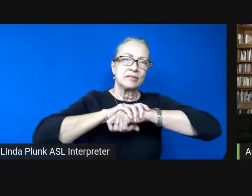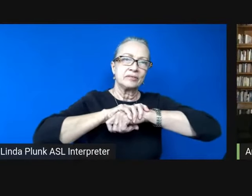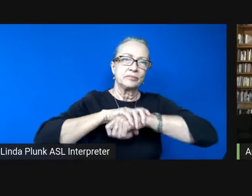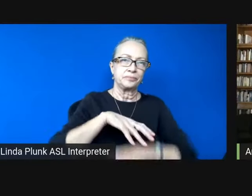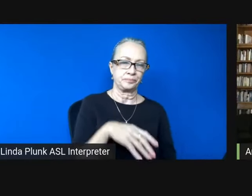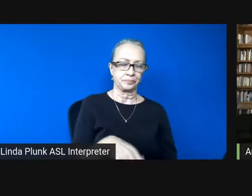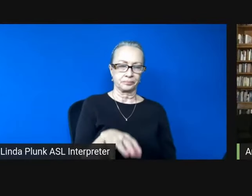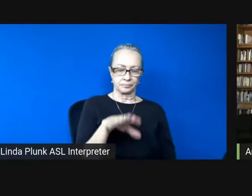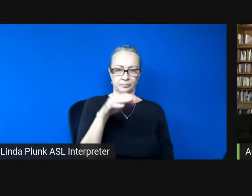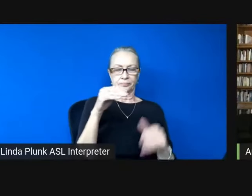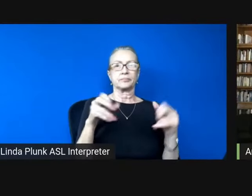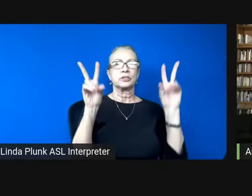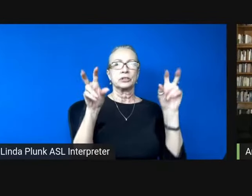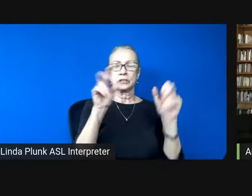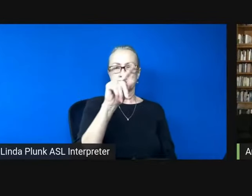transpirations